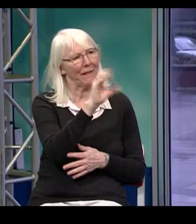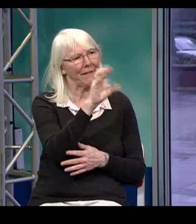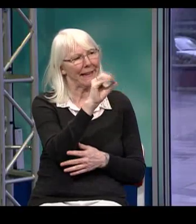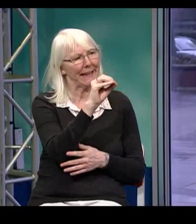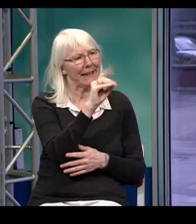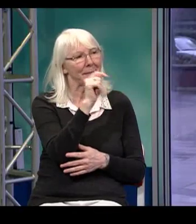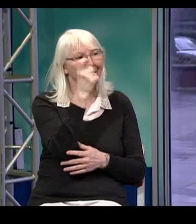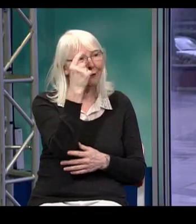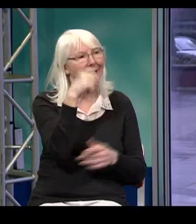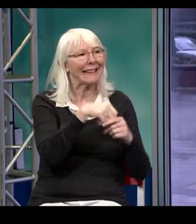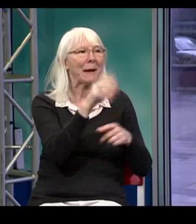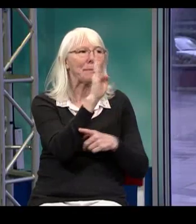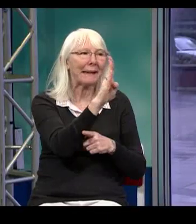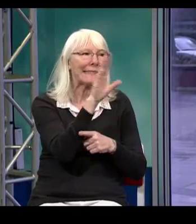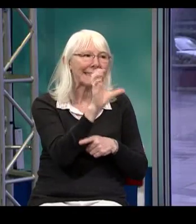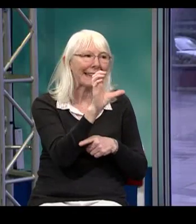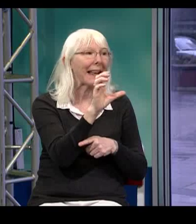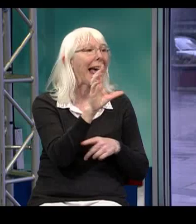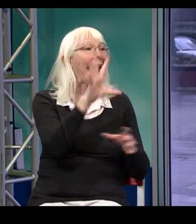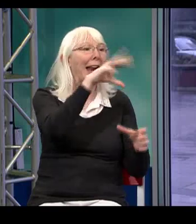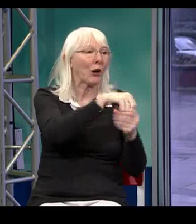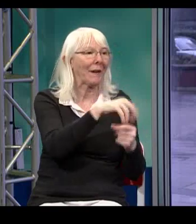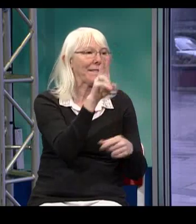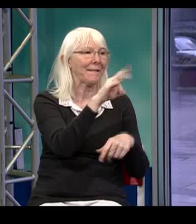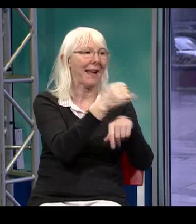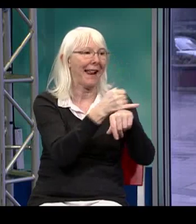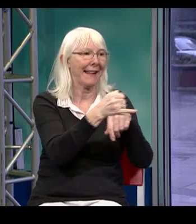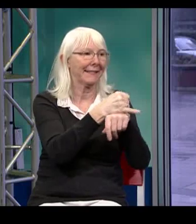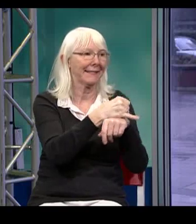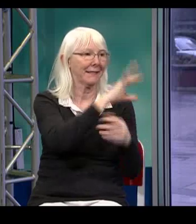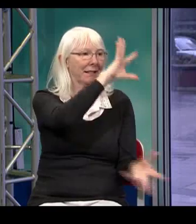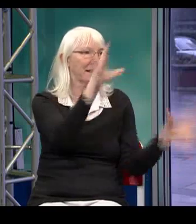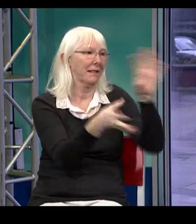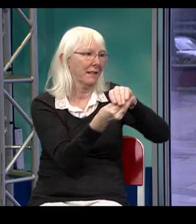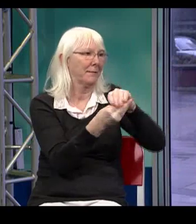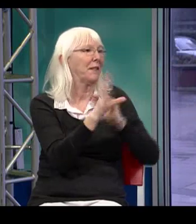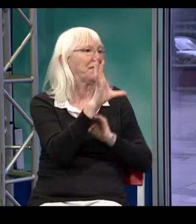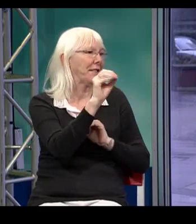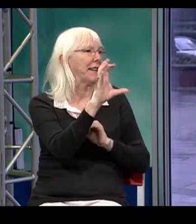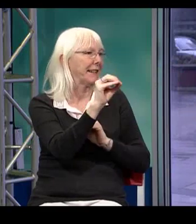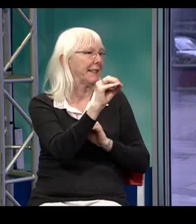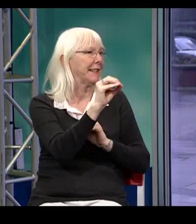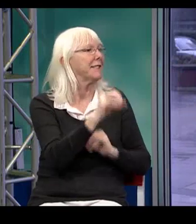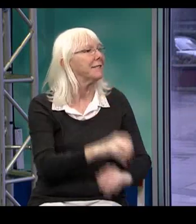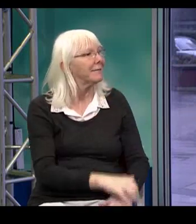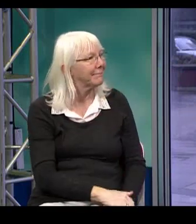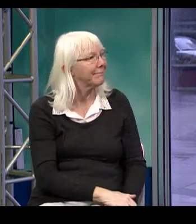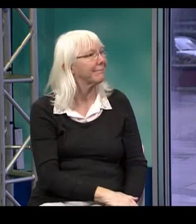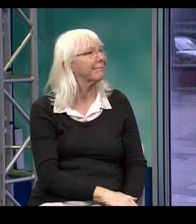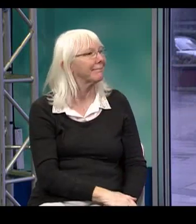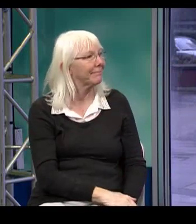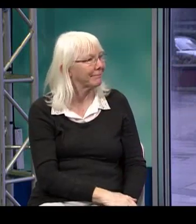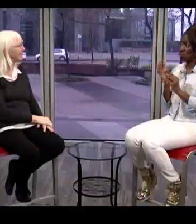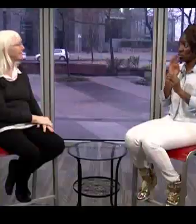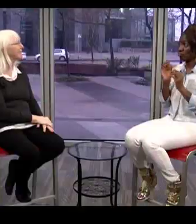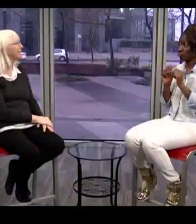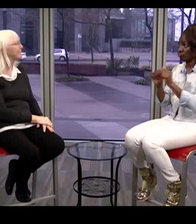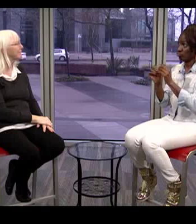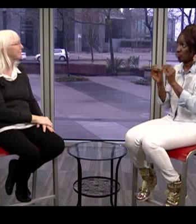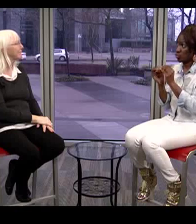MIS has approximately 50 freelance interpreters, and that's all through the province of BC, not just in the Lower Mainland.